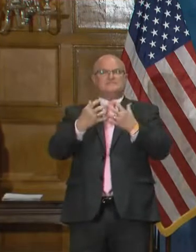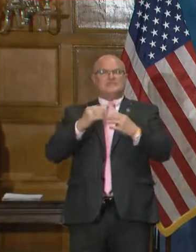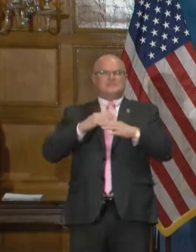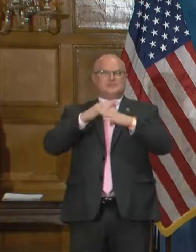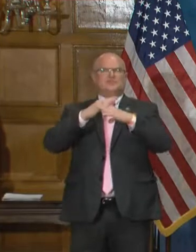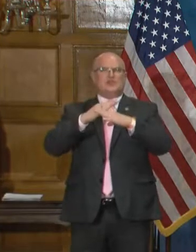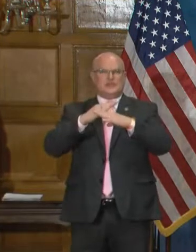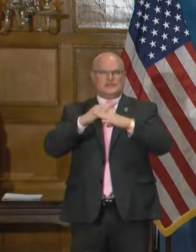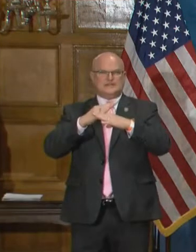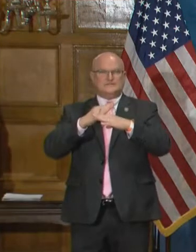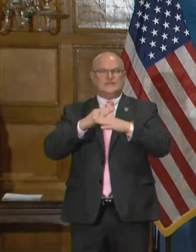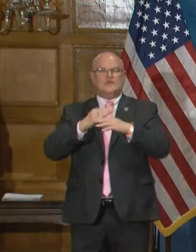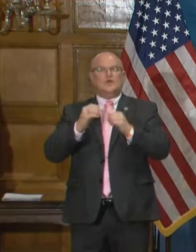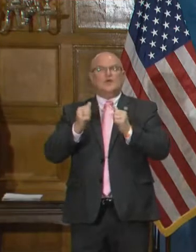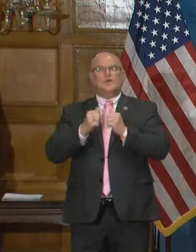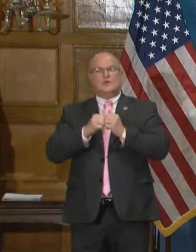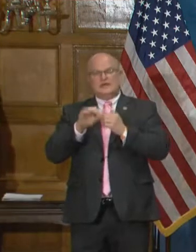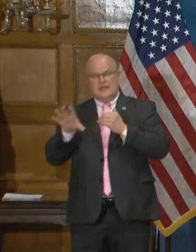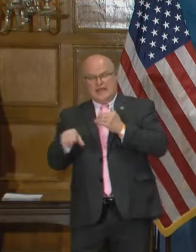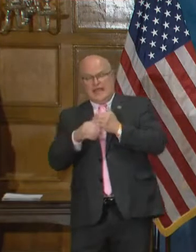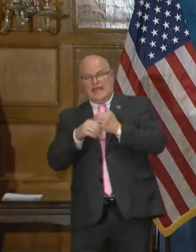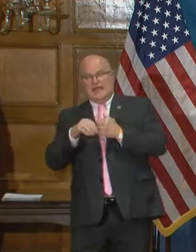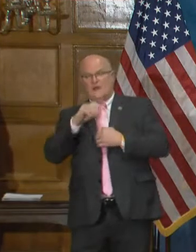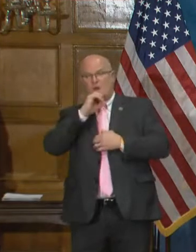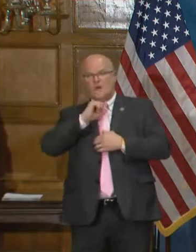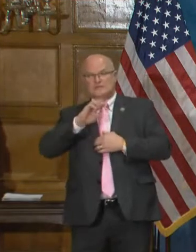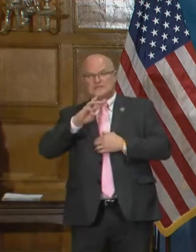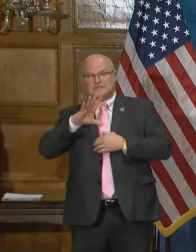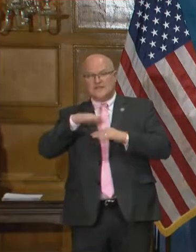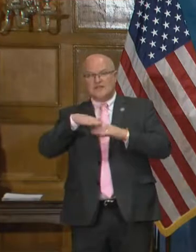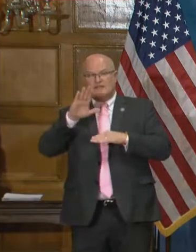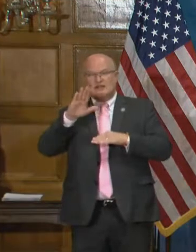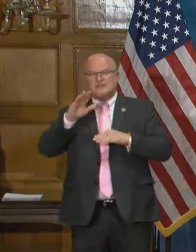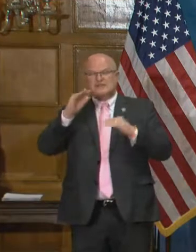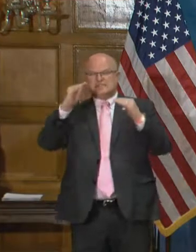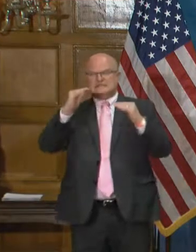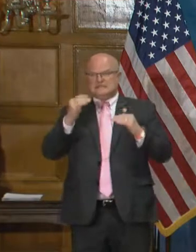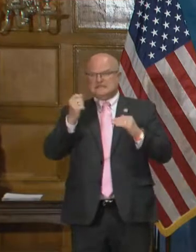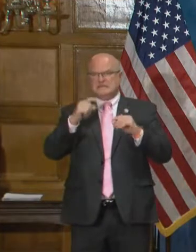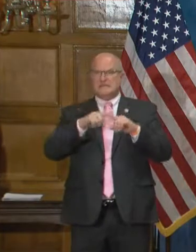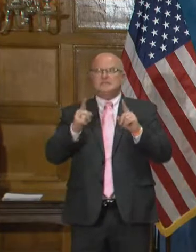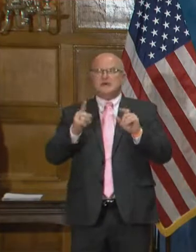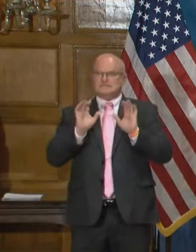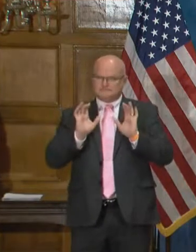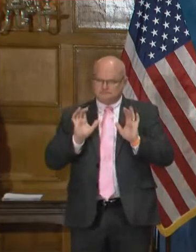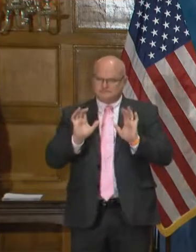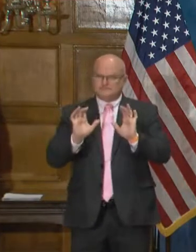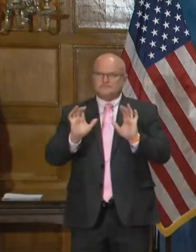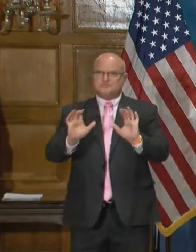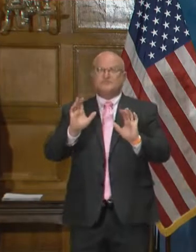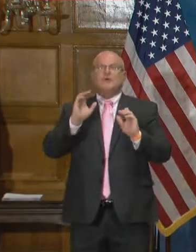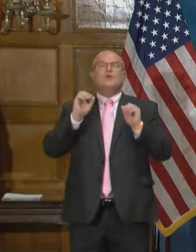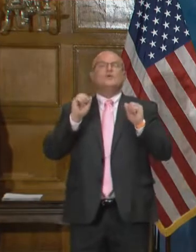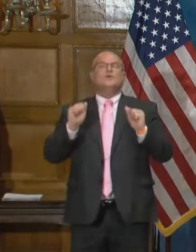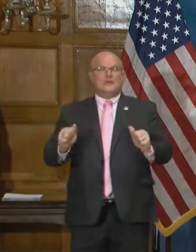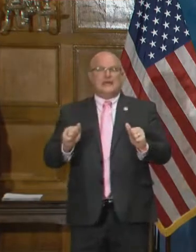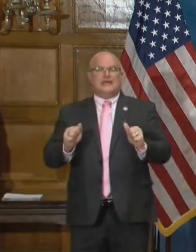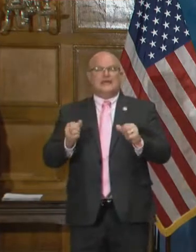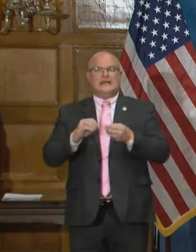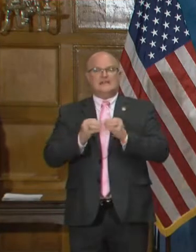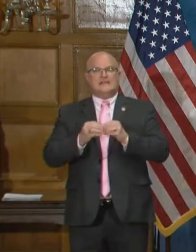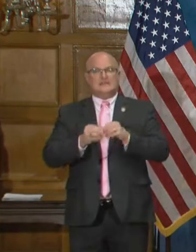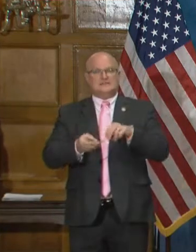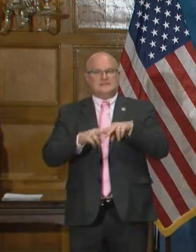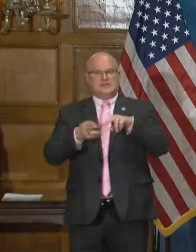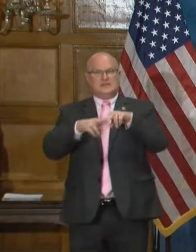is protected. If we add the 65 to that group, it's going to drop a little bit, but we're going to push that forward and we will be able to hit these numbers.